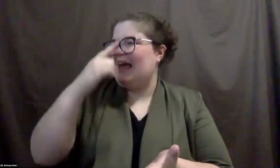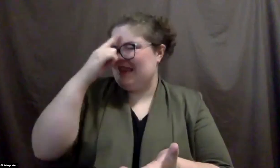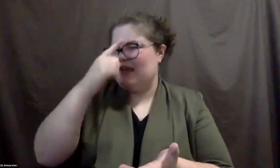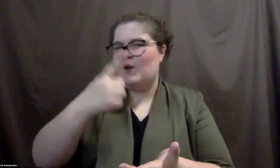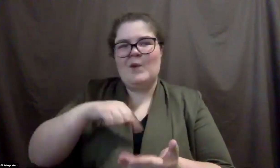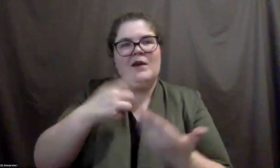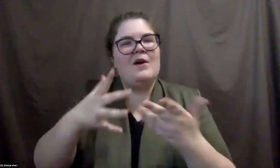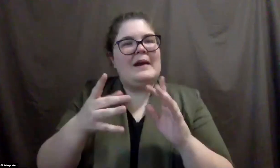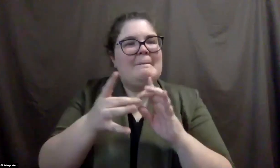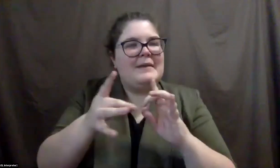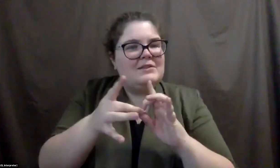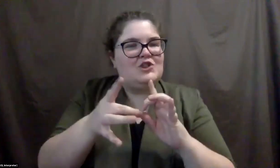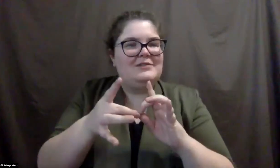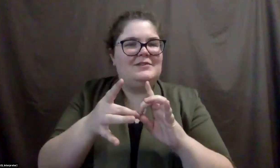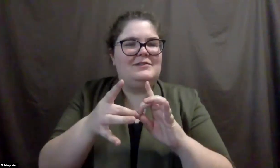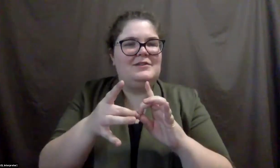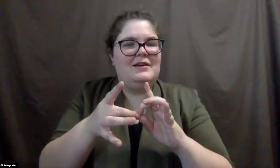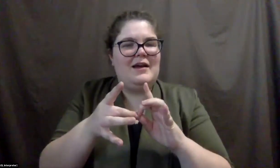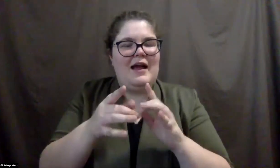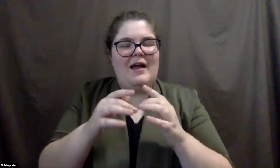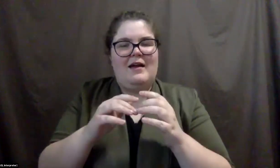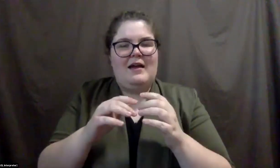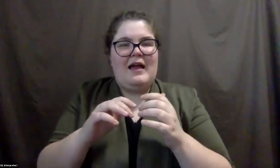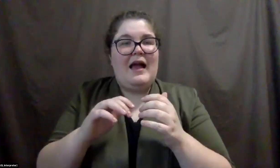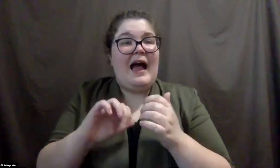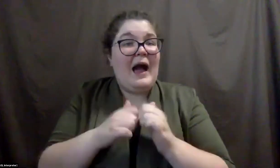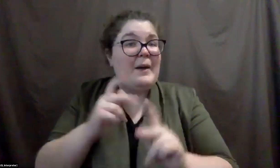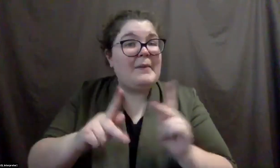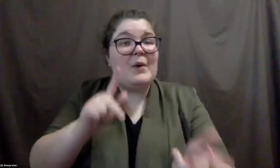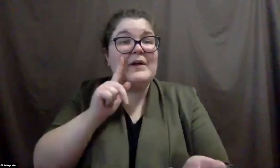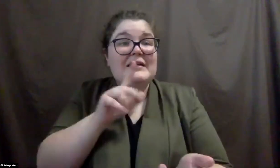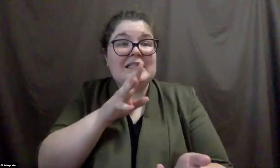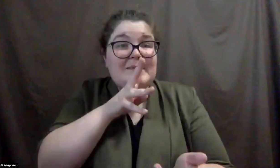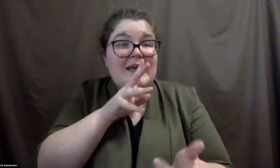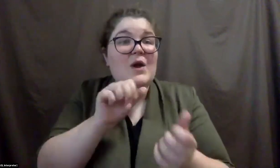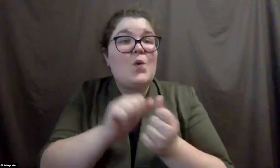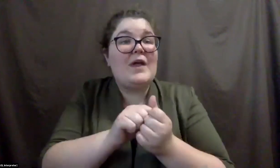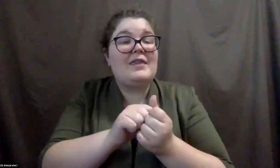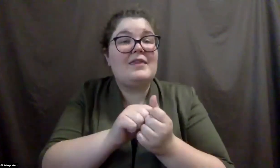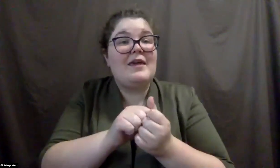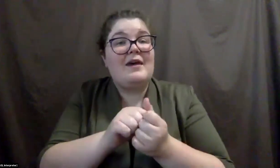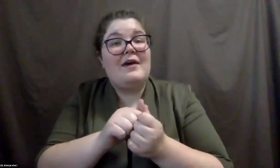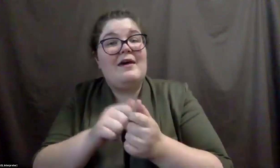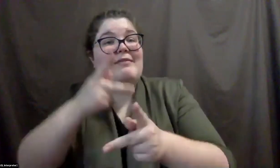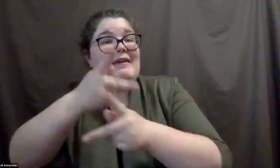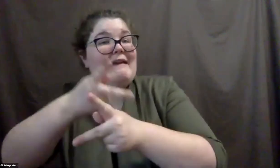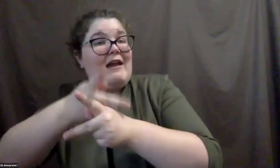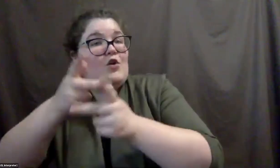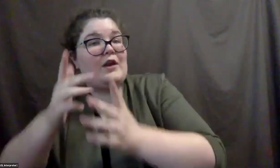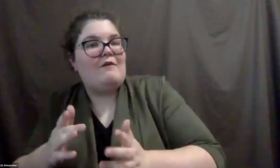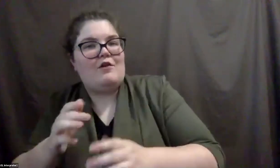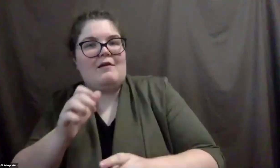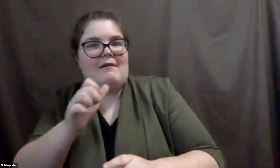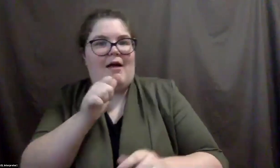just even, you know, the way people will speak to the other person versus the person that they're